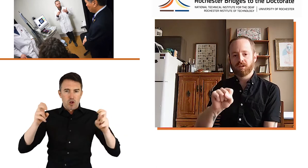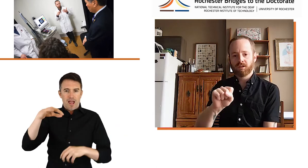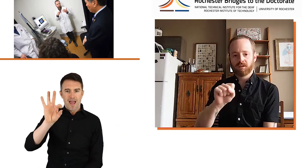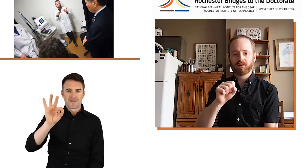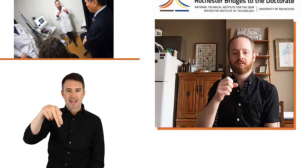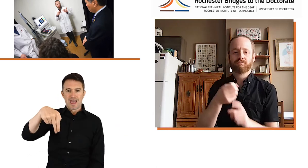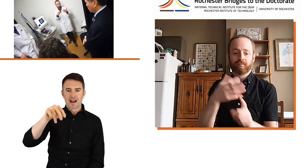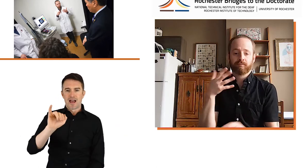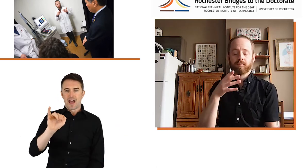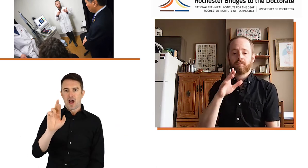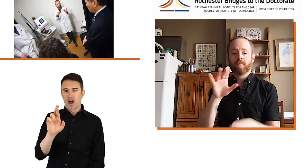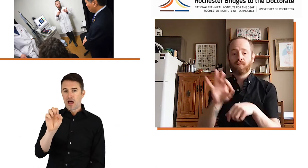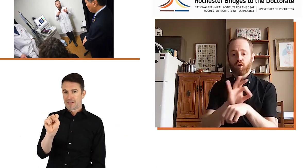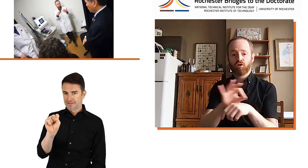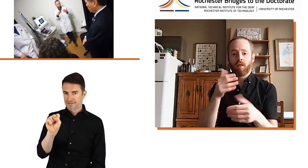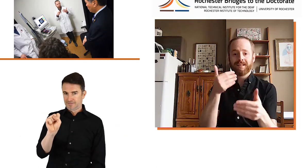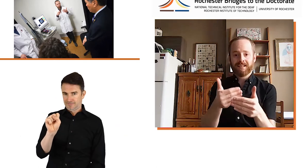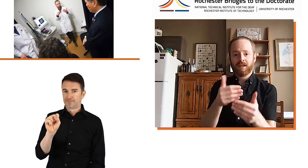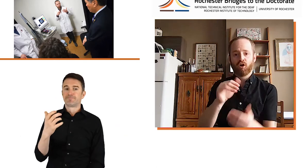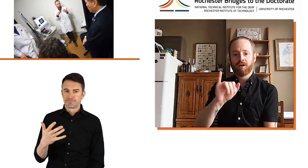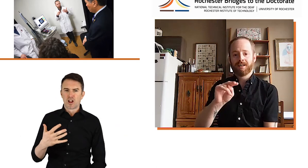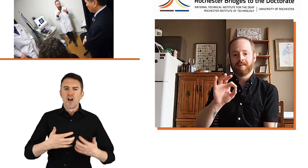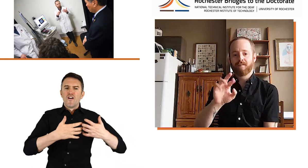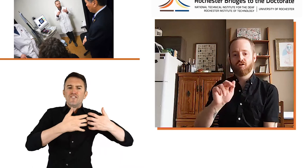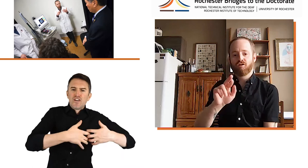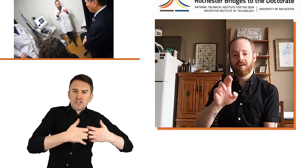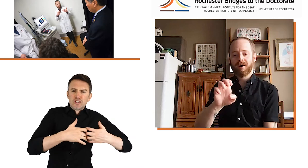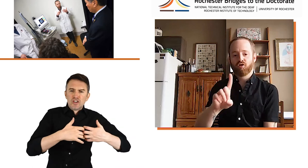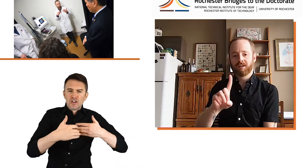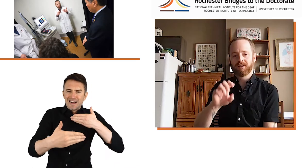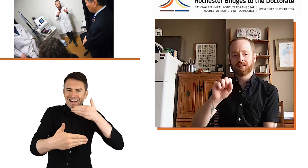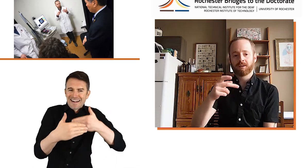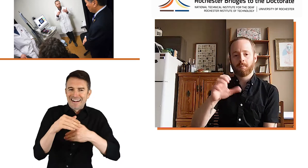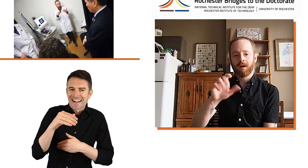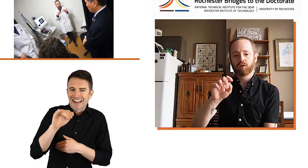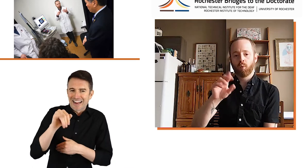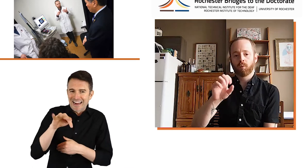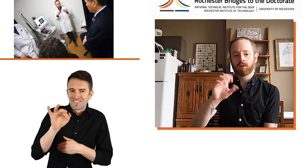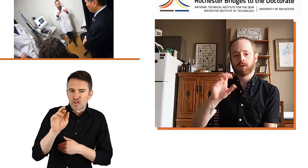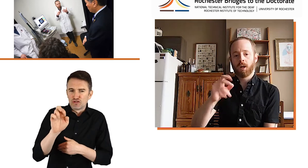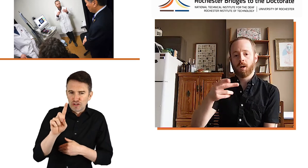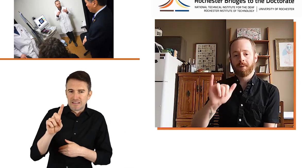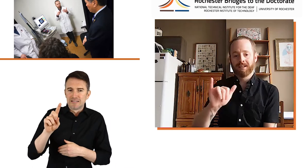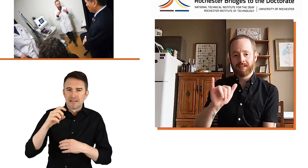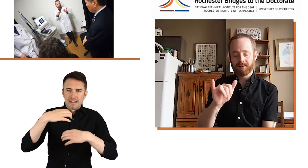FNIRS, that's Functional Near Infrared Spectroscopy.